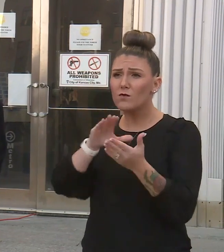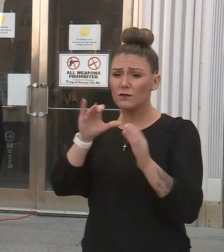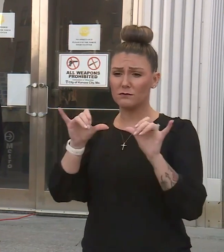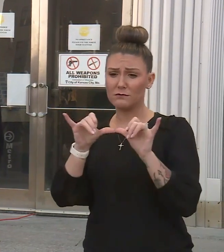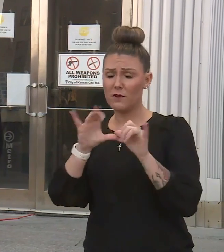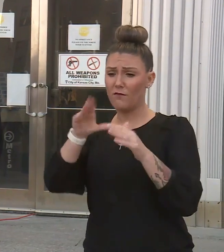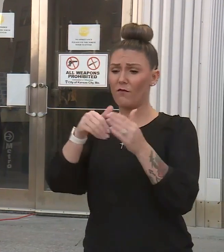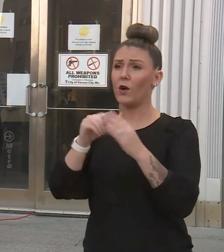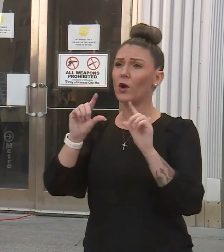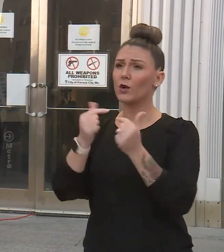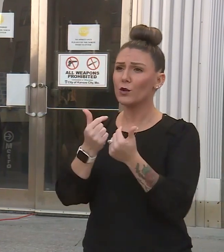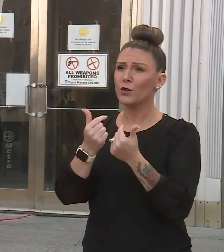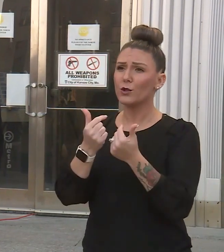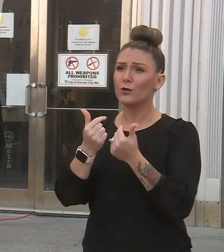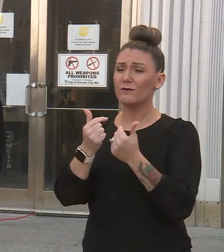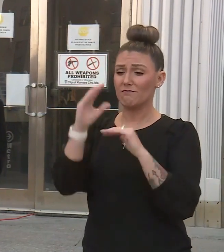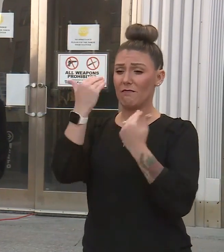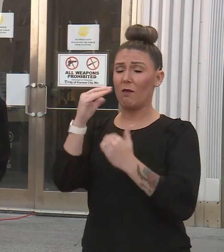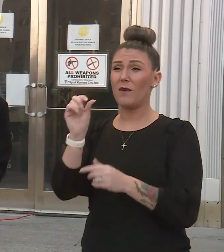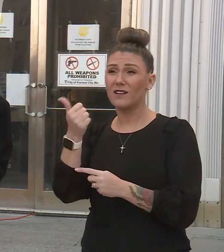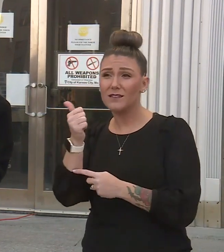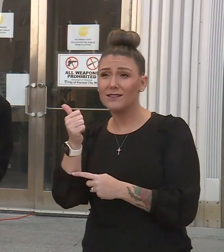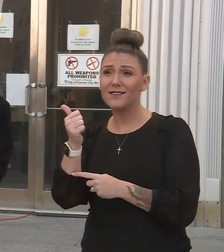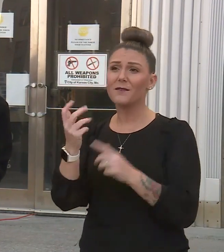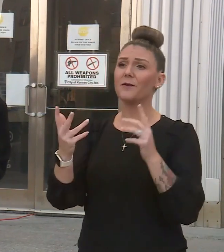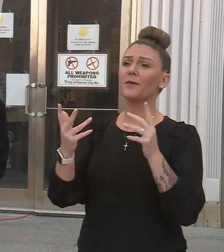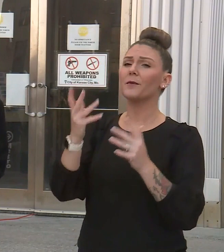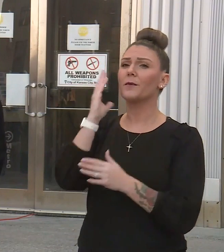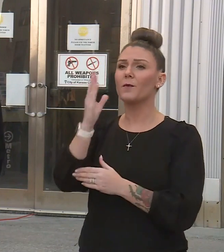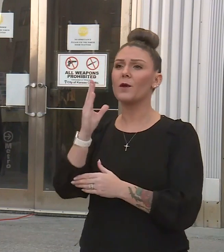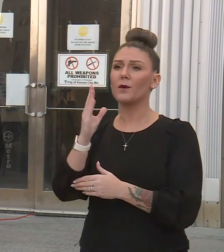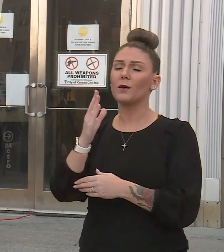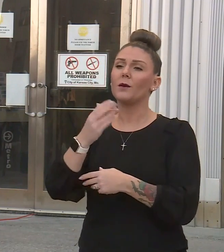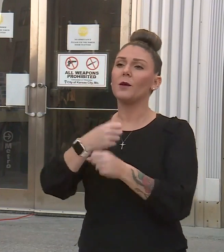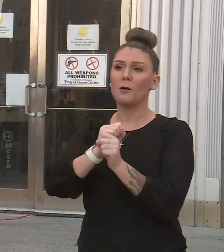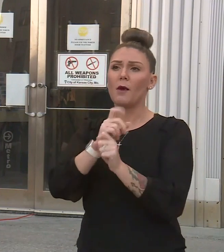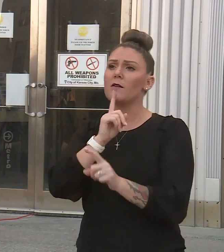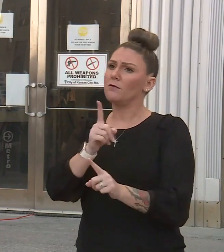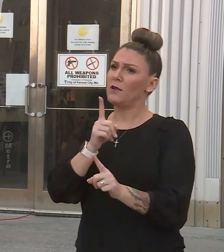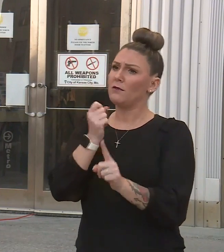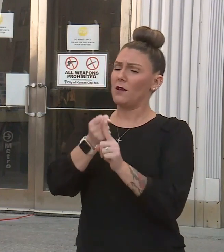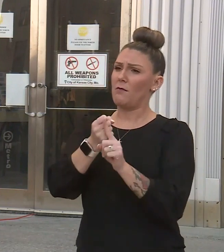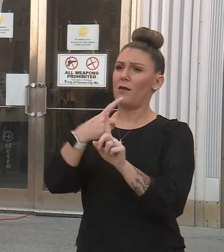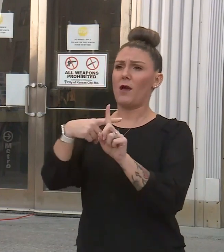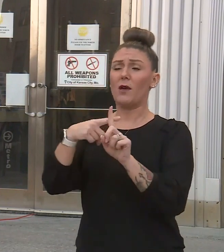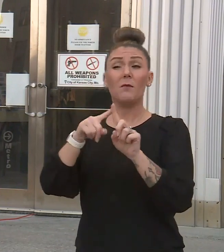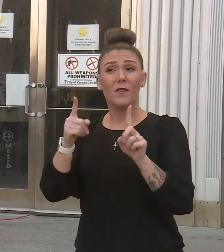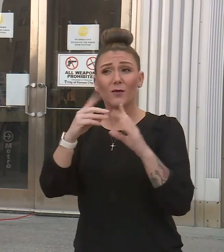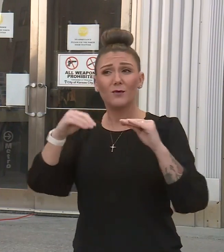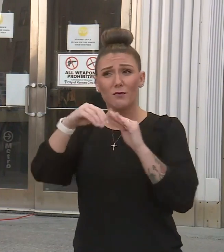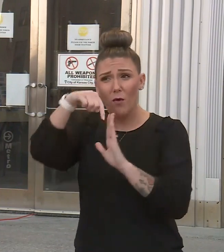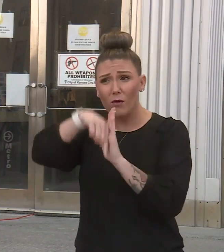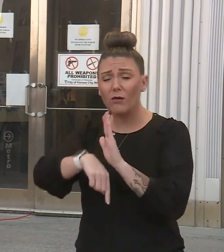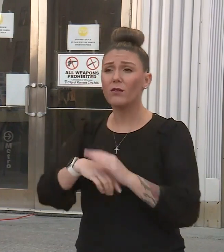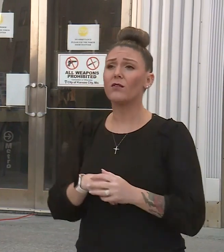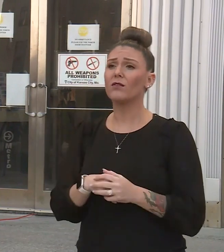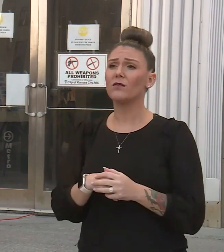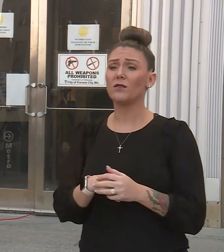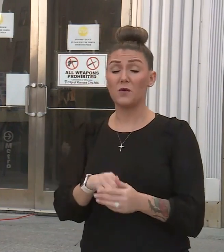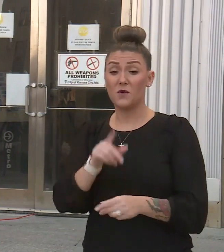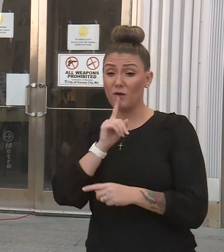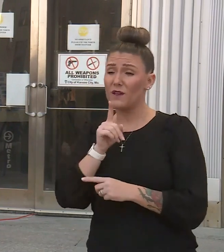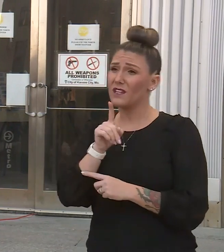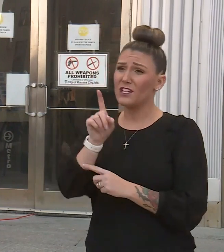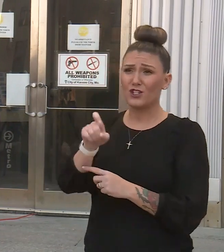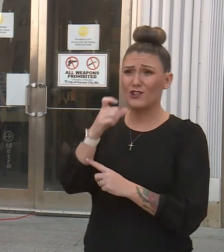of all groups to 10 will be something that makes a strong difference. But there is more to that. You really should